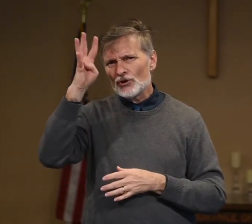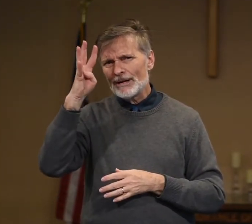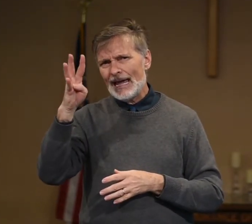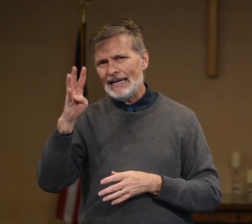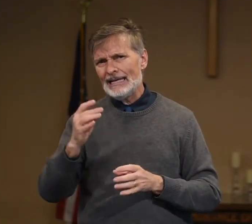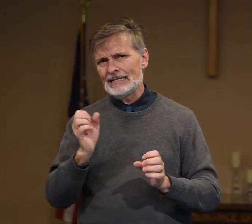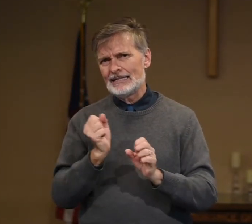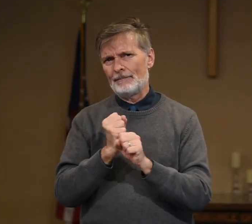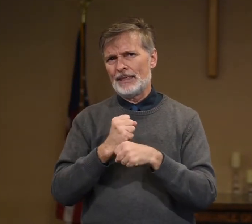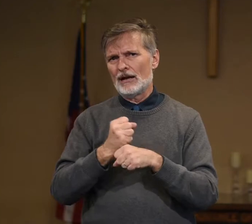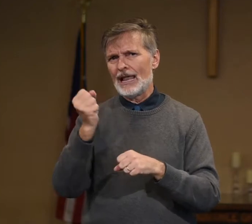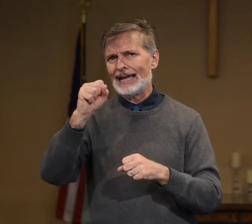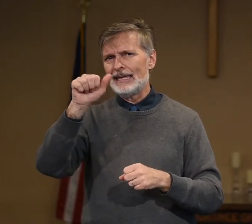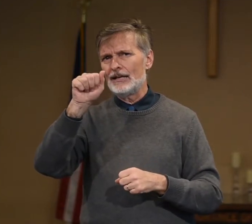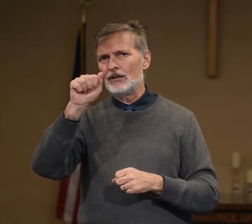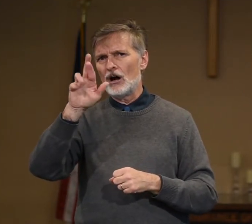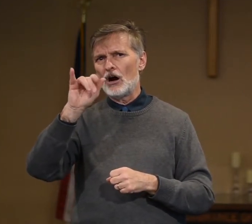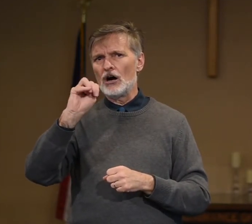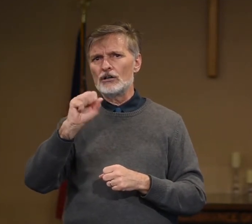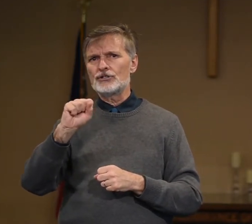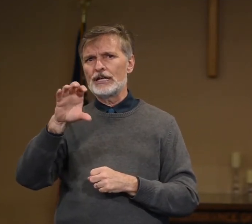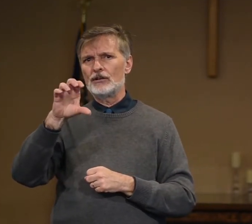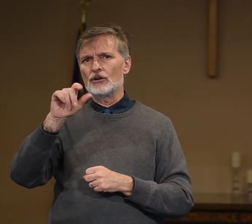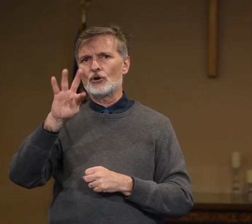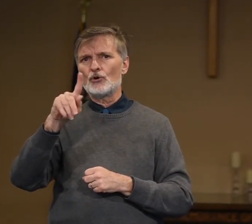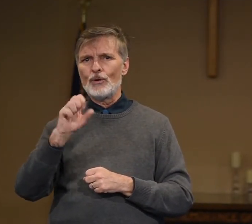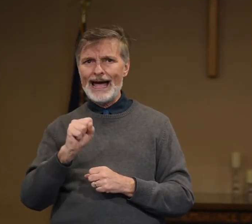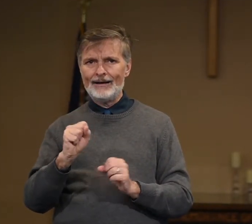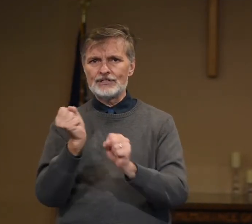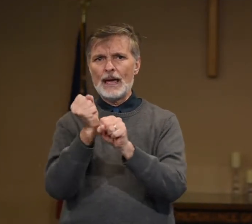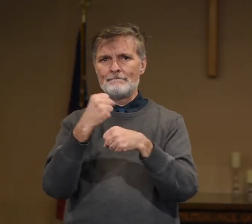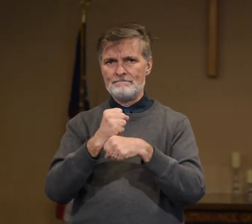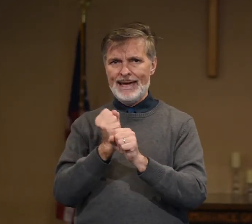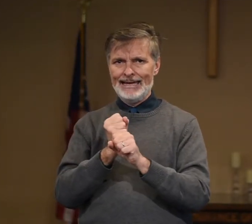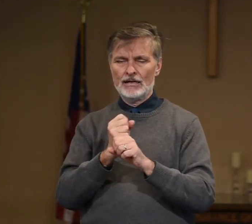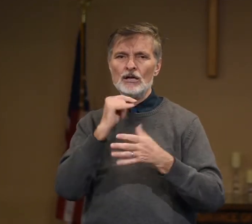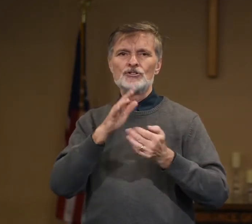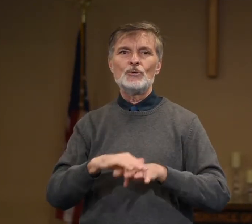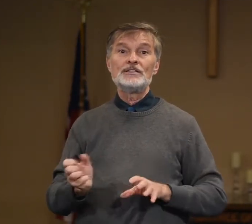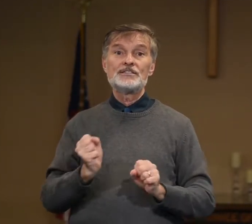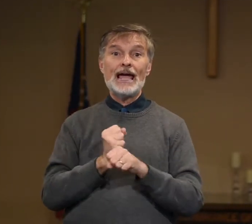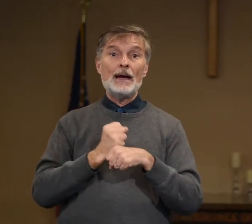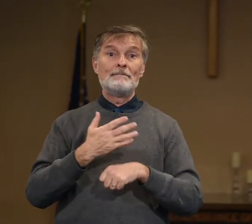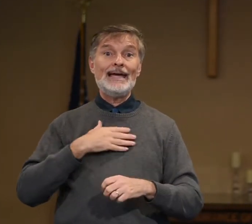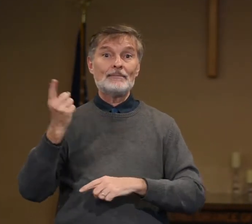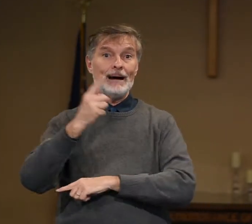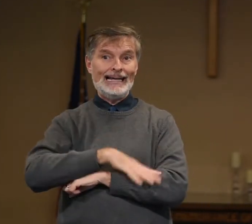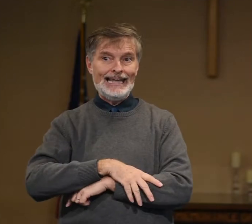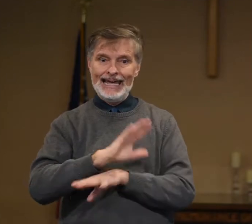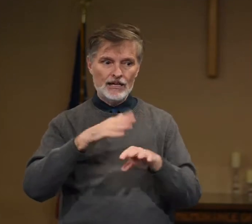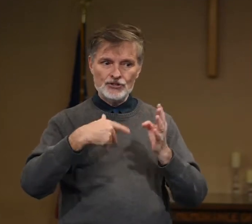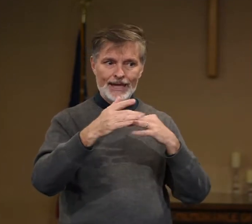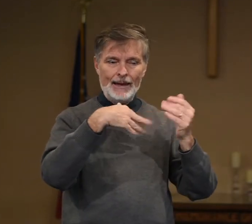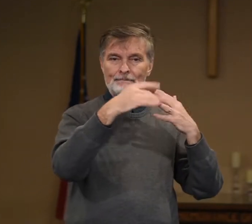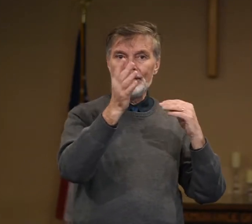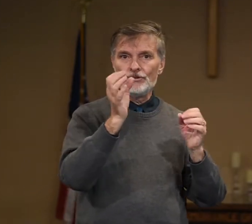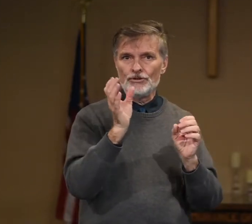creating something like in arts and crafts. Make. So you wouldn't say, make my day because you can't build